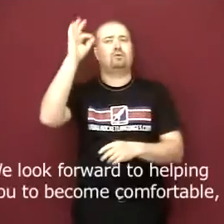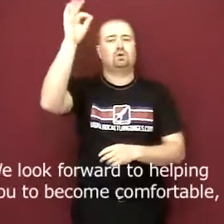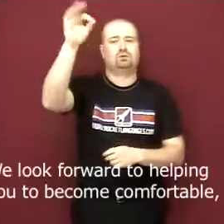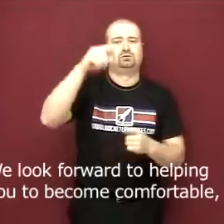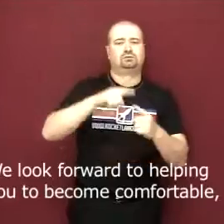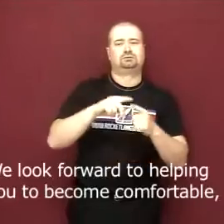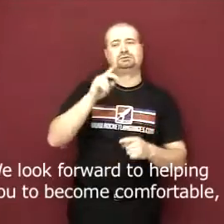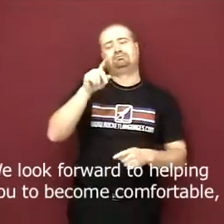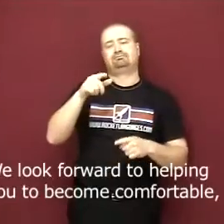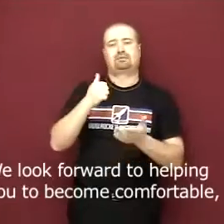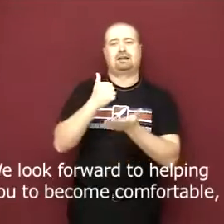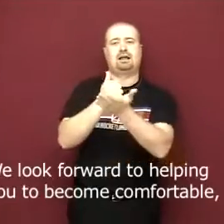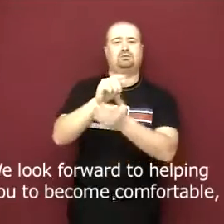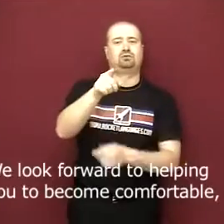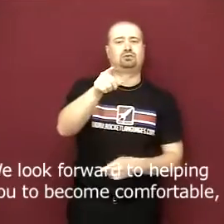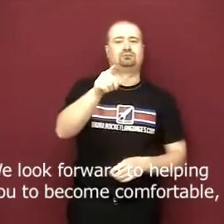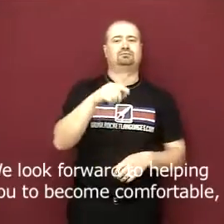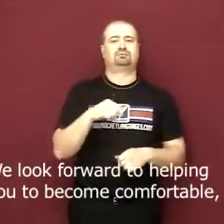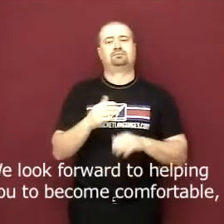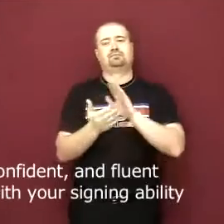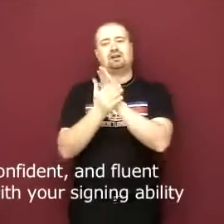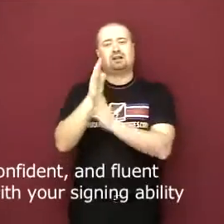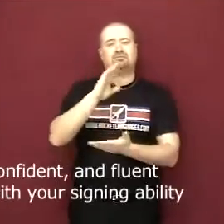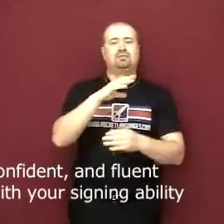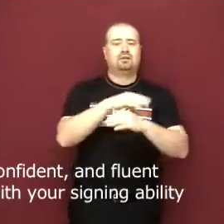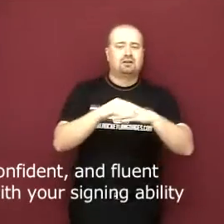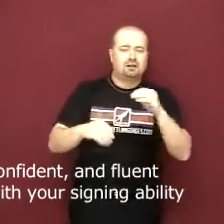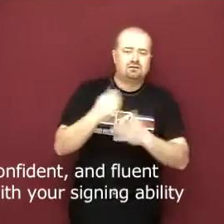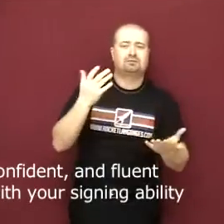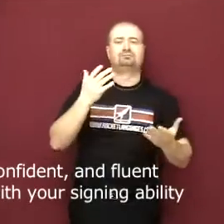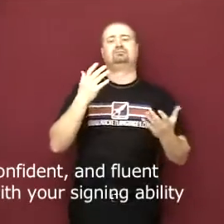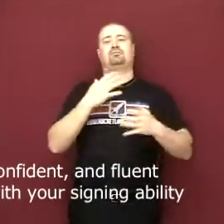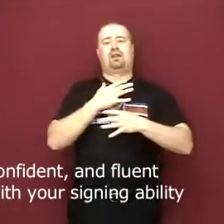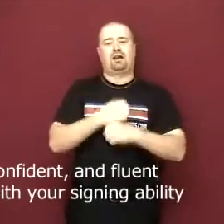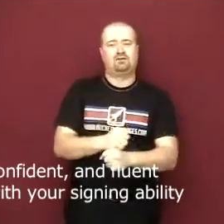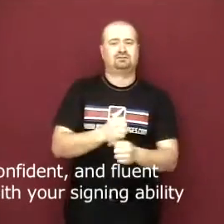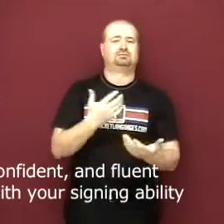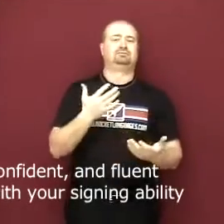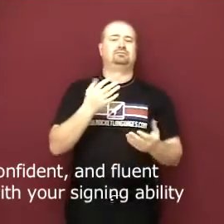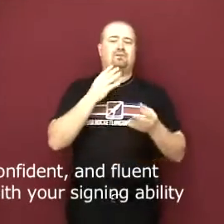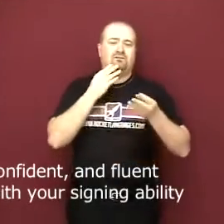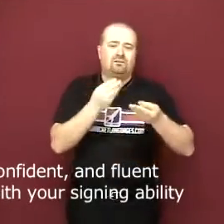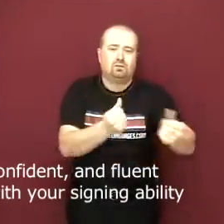We look forward to helping you become comfortable, confident, and fluent with your signing ability.